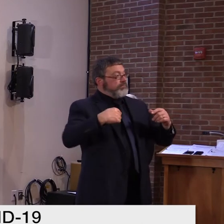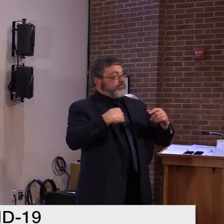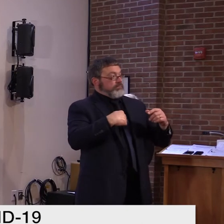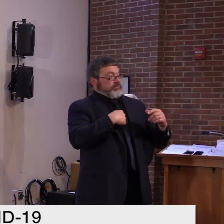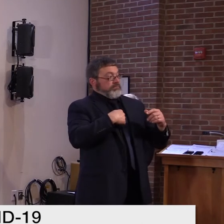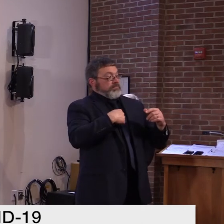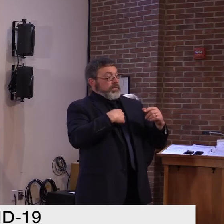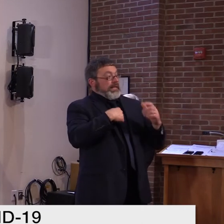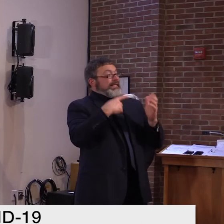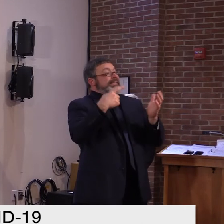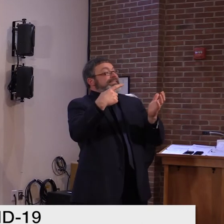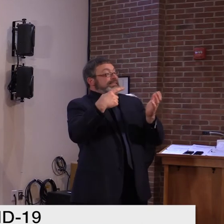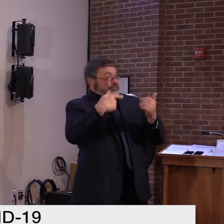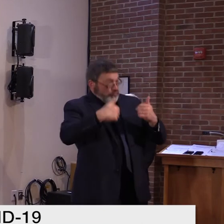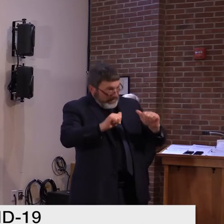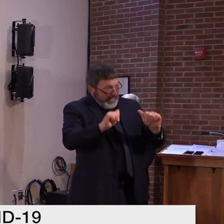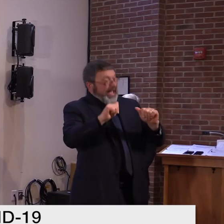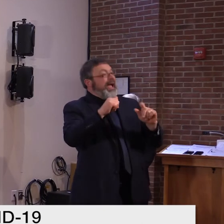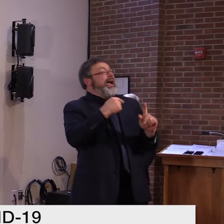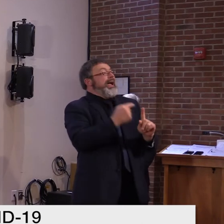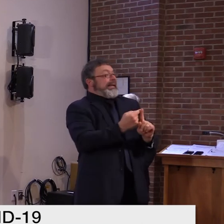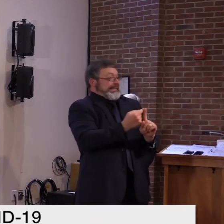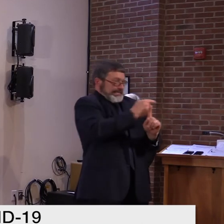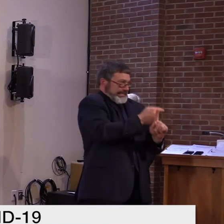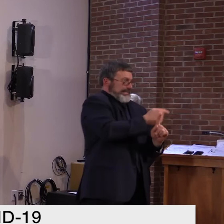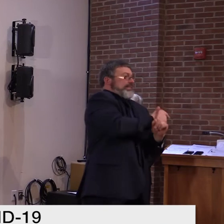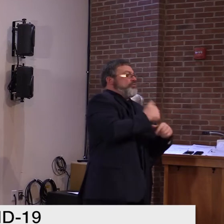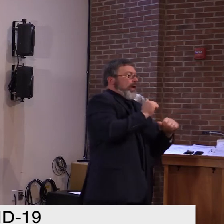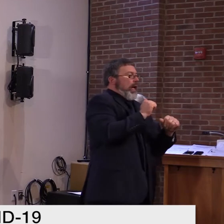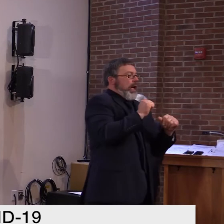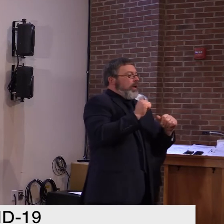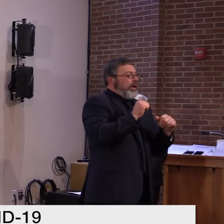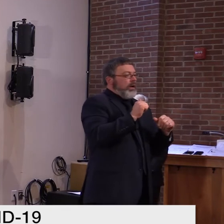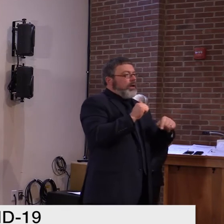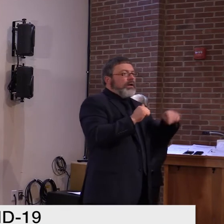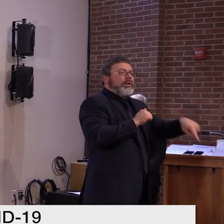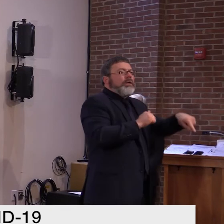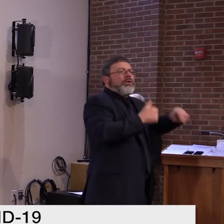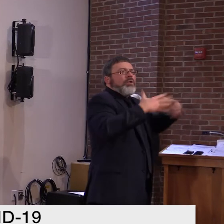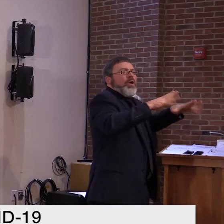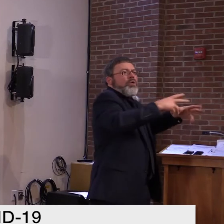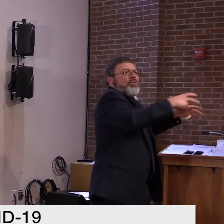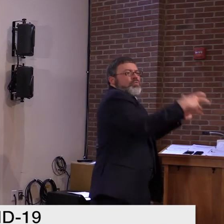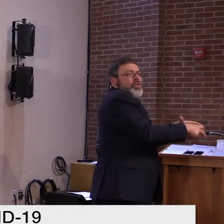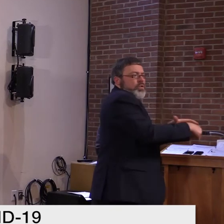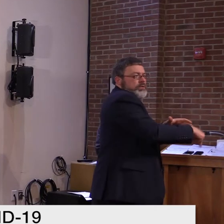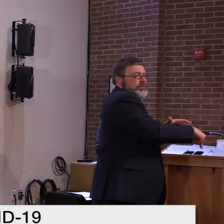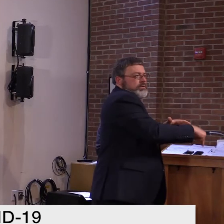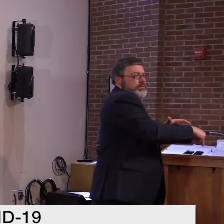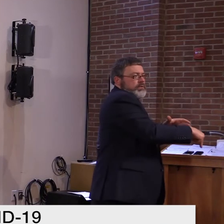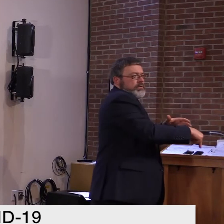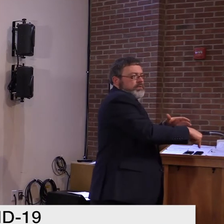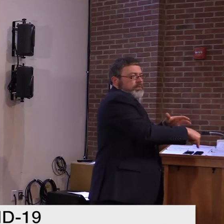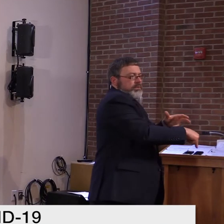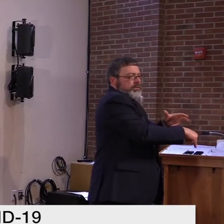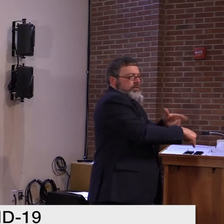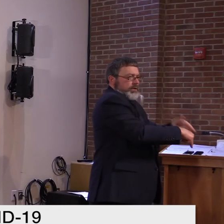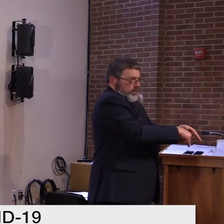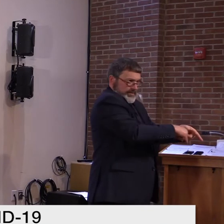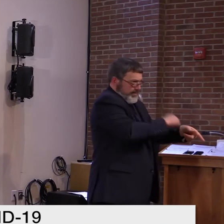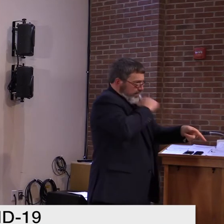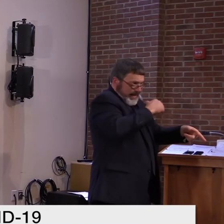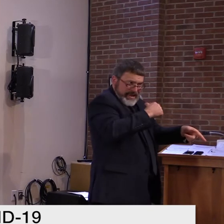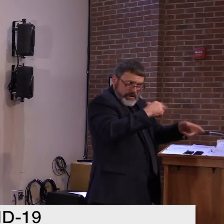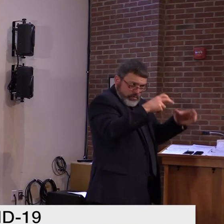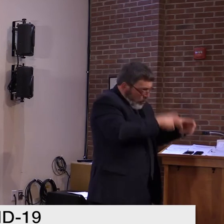to the best of your knowledge because anyone who was in contact with the case that you're doing the contact tracing on has been identified